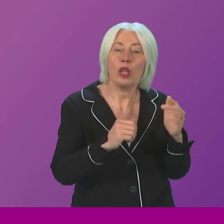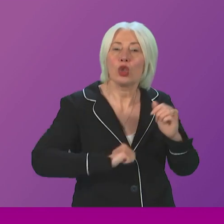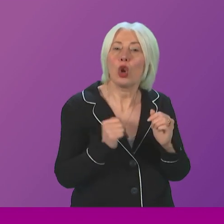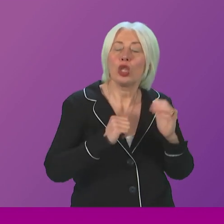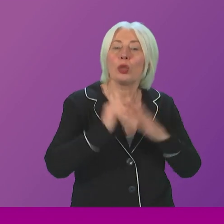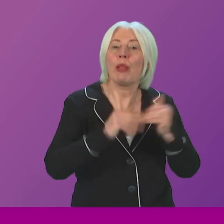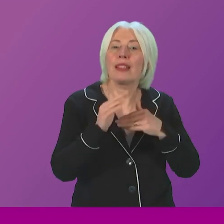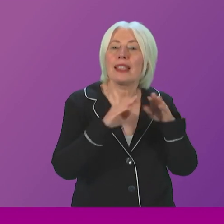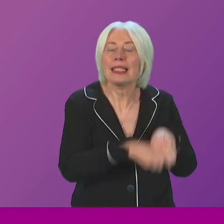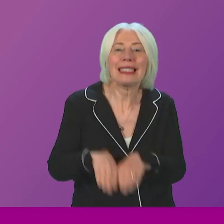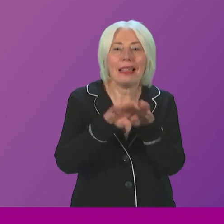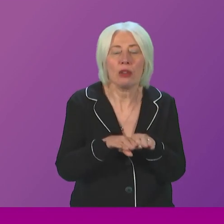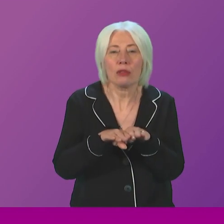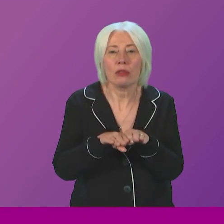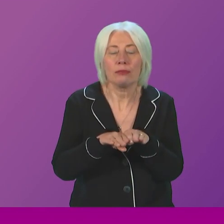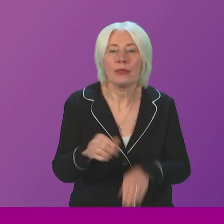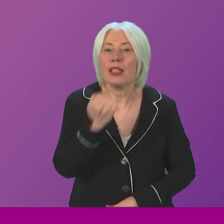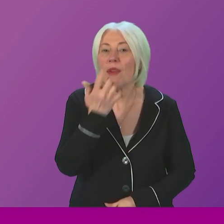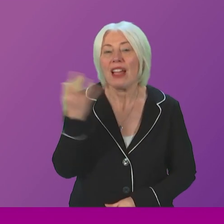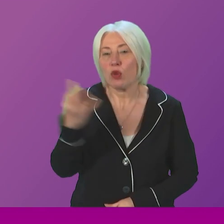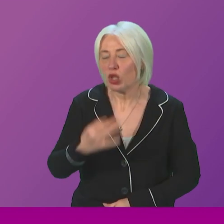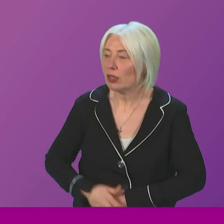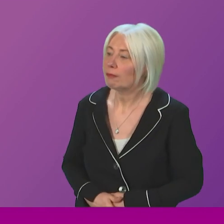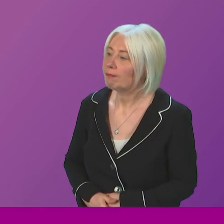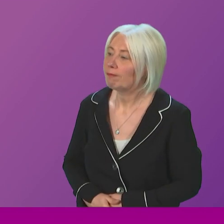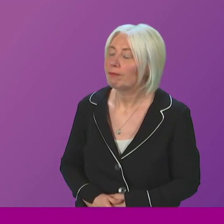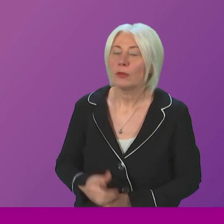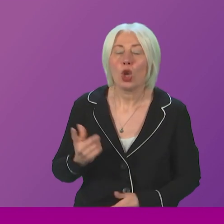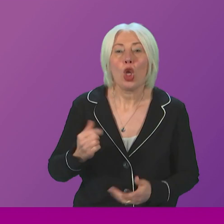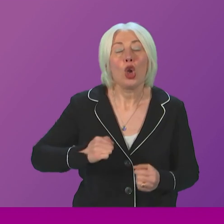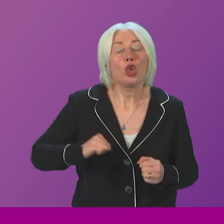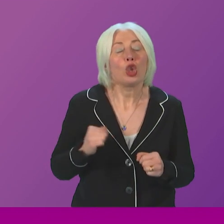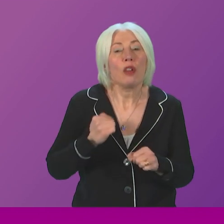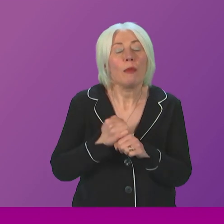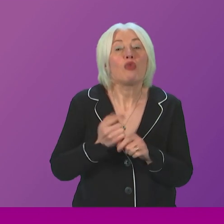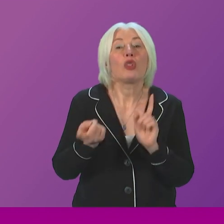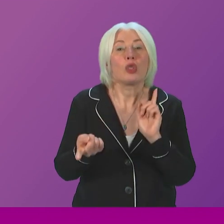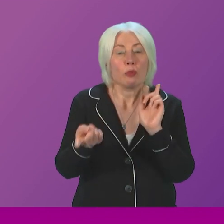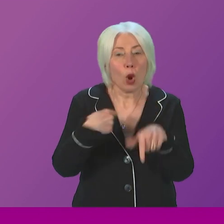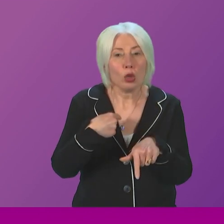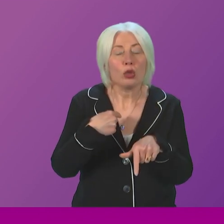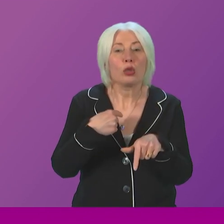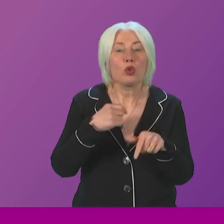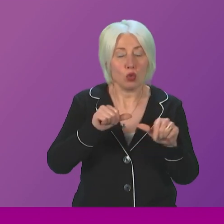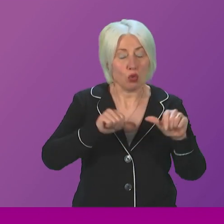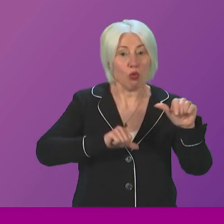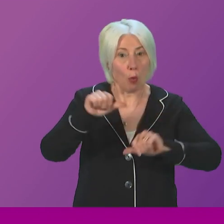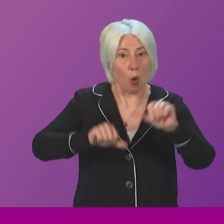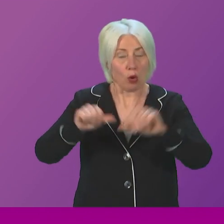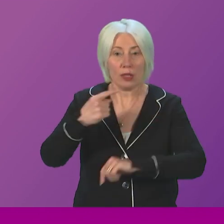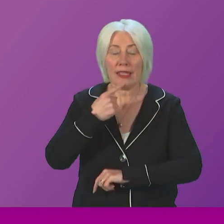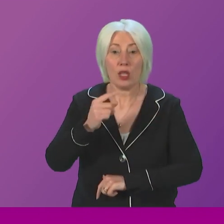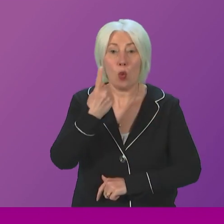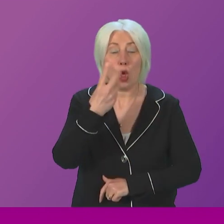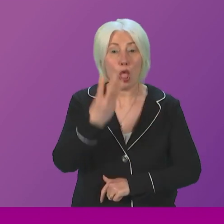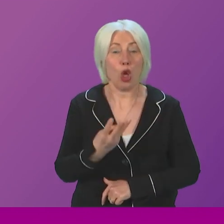Question number five, Liz Smith. To ask the First Minister what the Scottish Government's response is to a recent poll that found that more than a third of